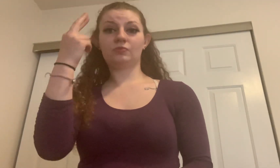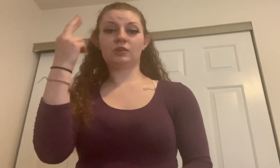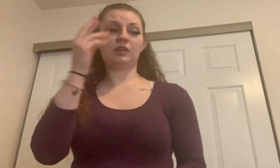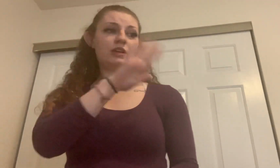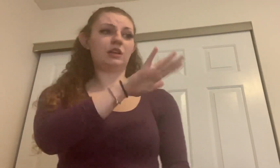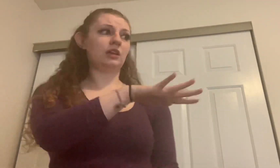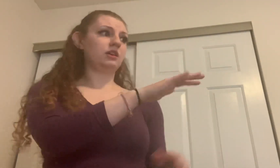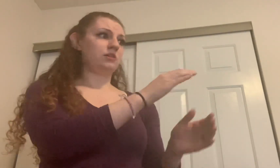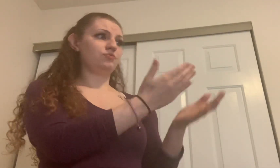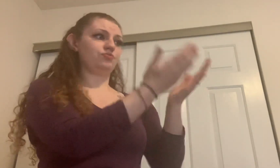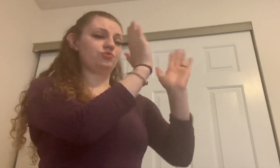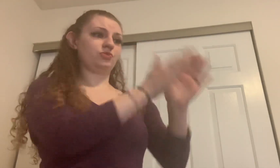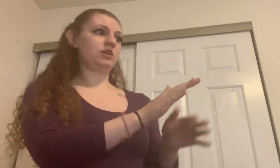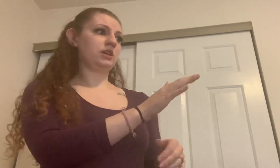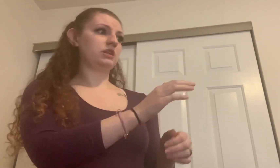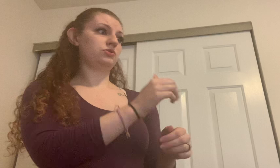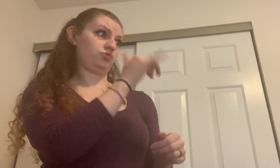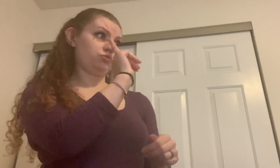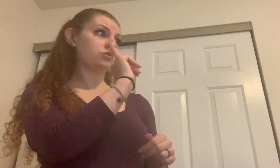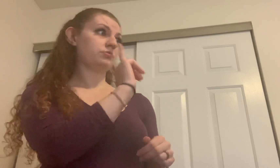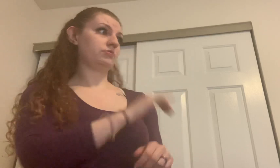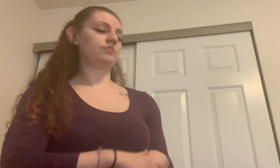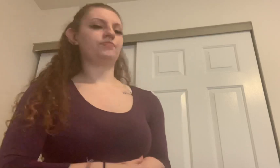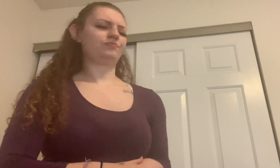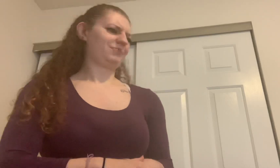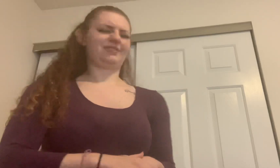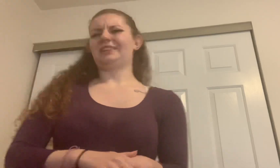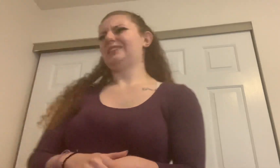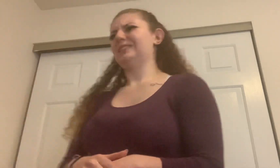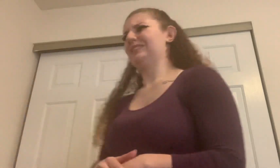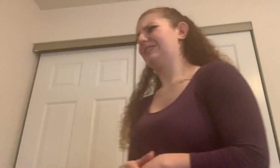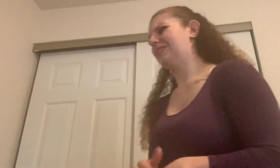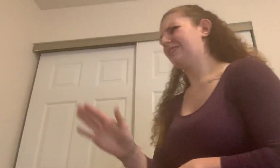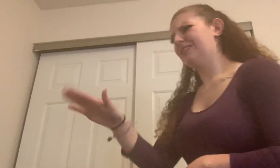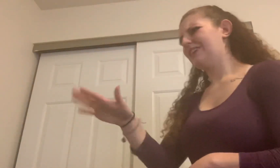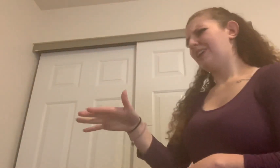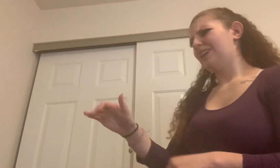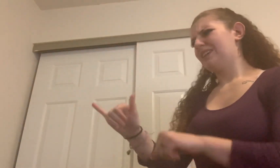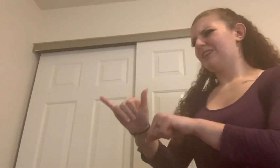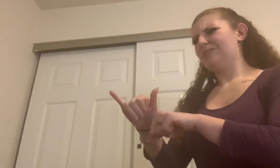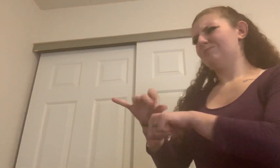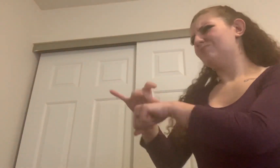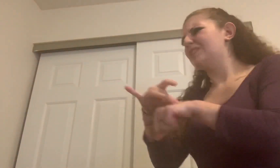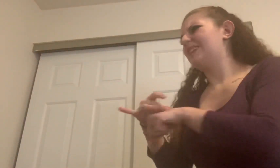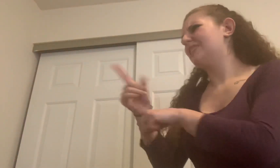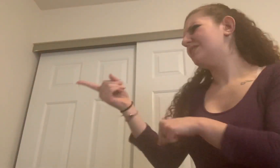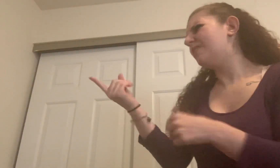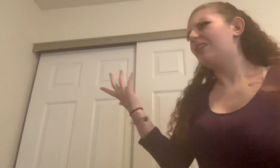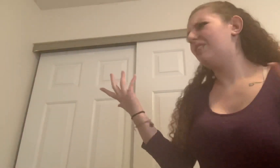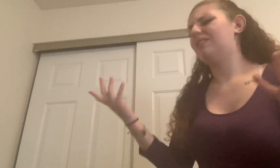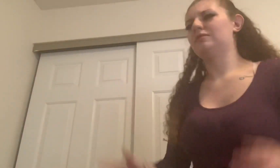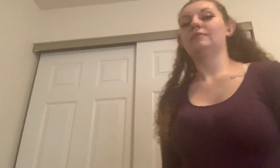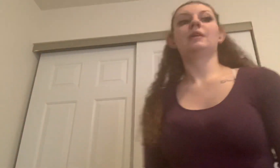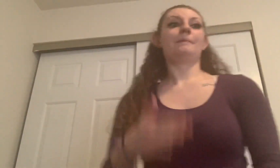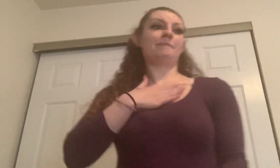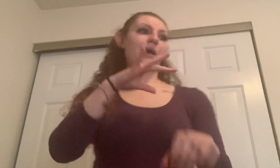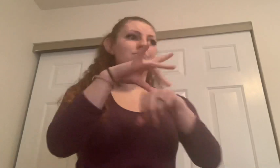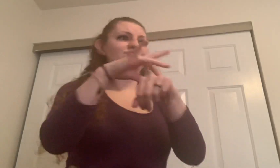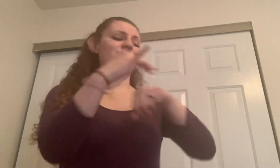Oh, a long star. He looked at me and said, Oh, we're playing all the fun. I said, I'm from the